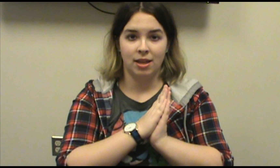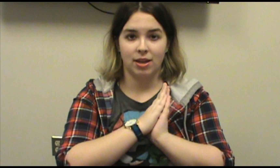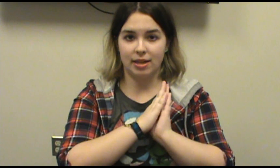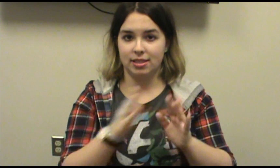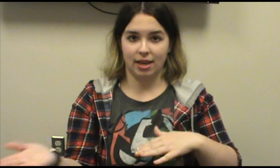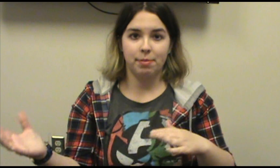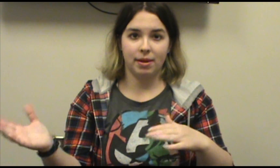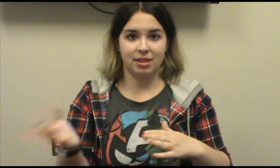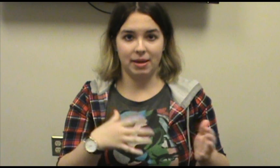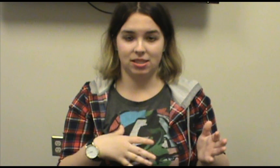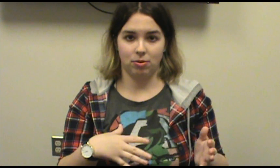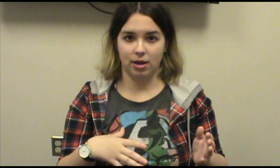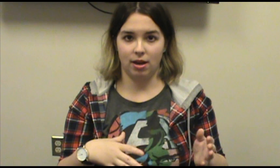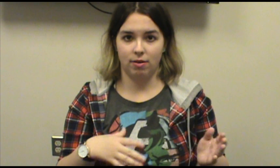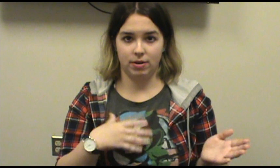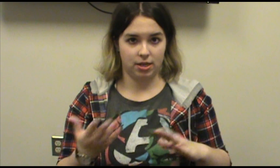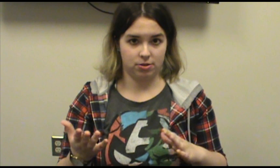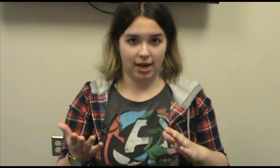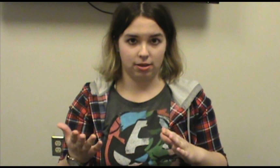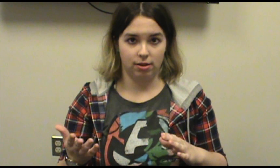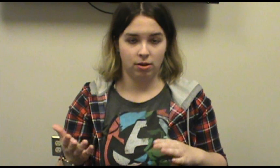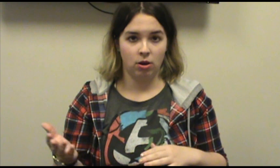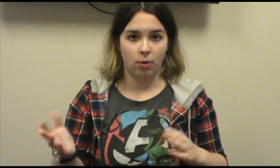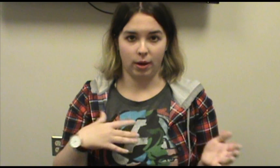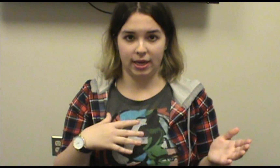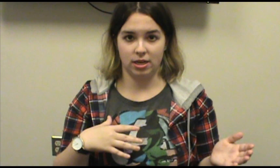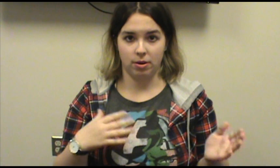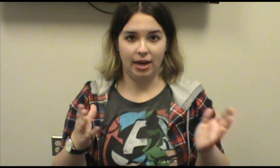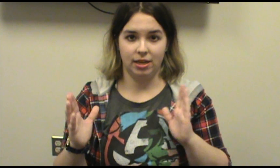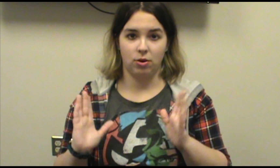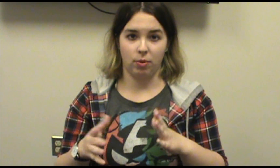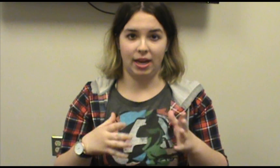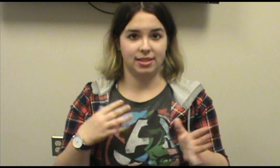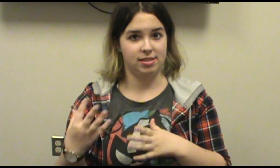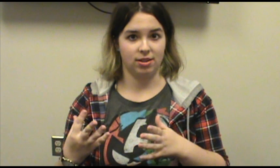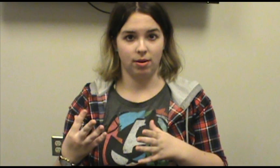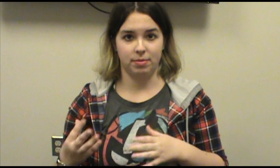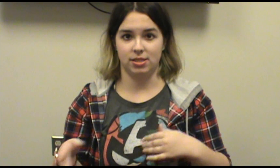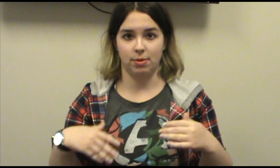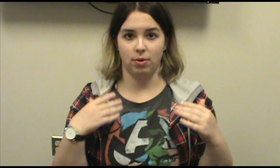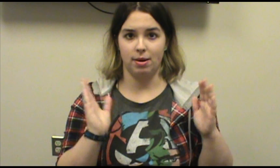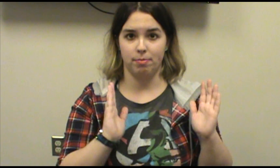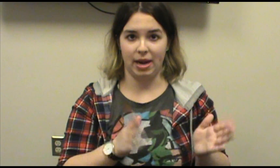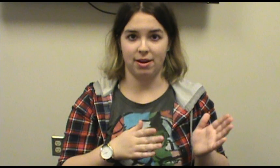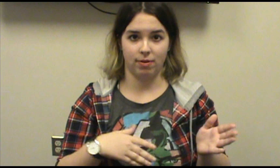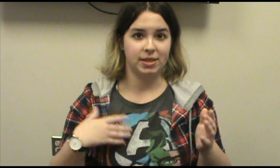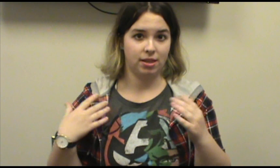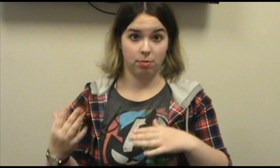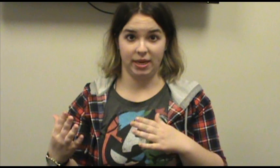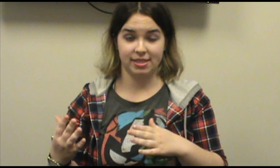Because they kept, like, the main story of Dr. Jackal working to try and create this serum to separate man from his inner beasts.